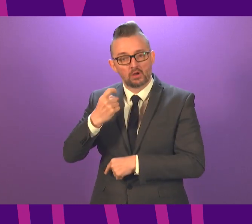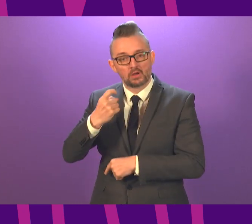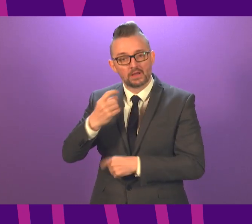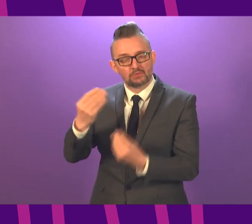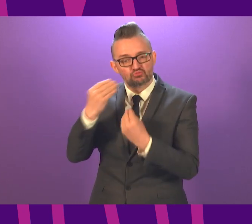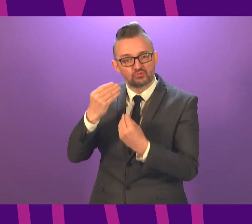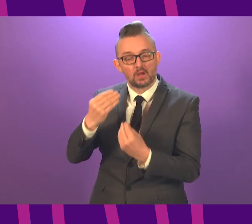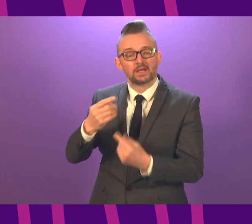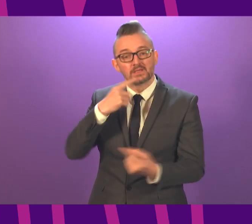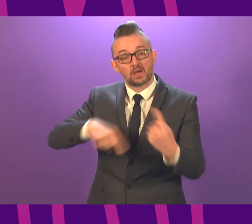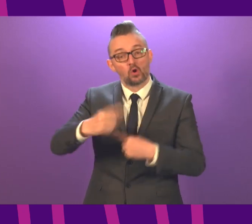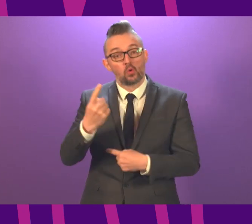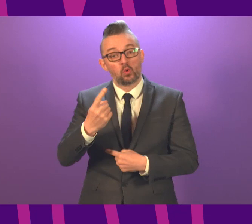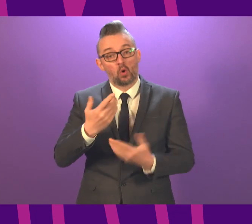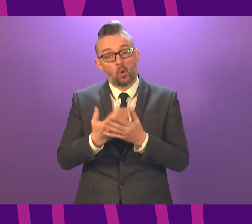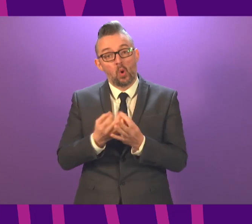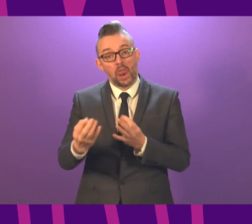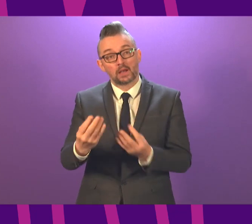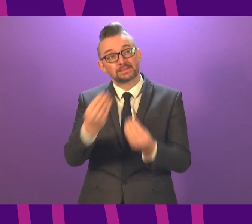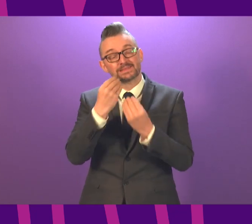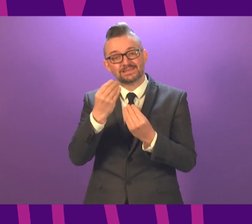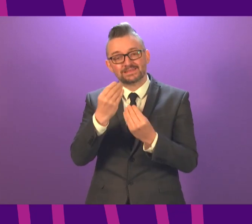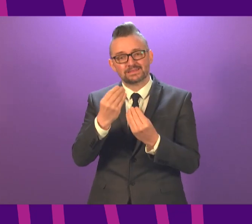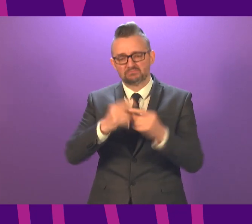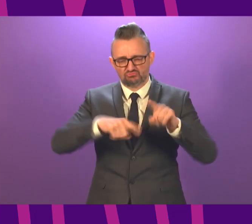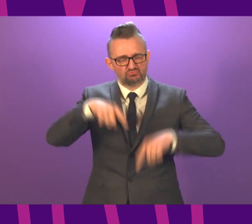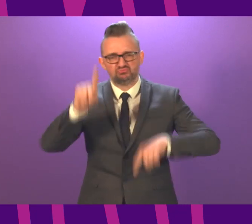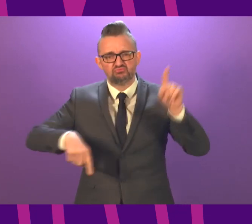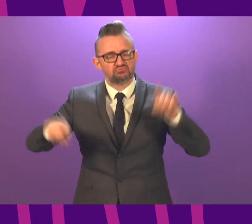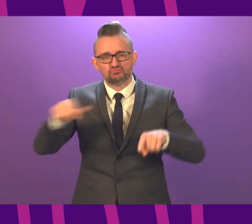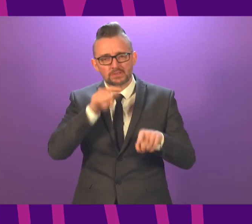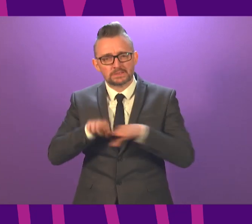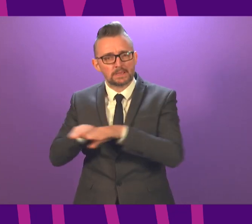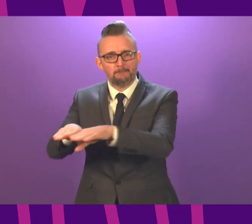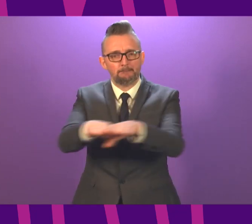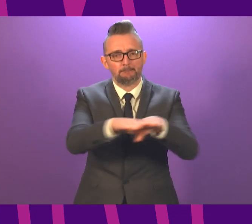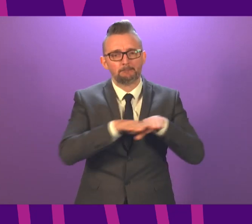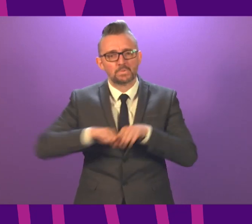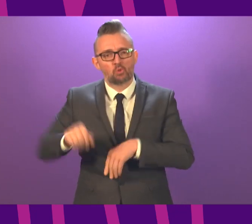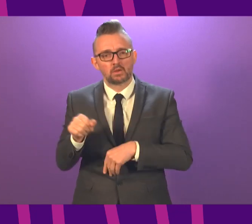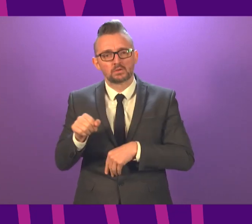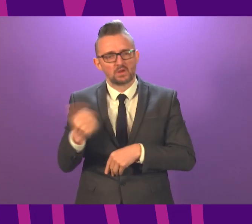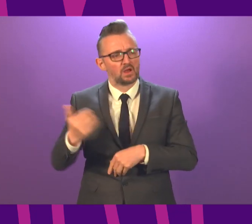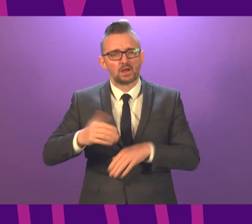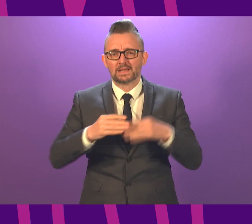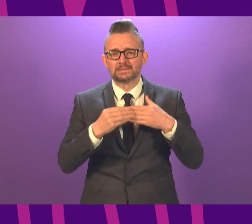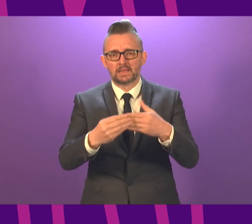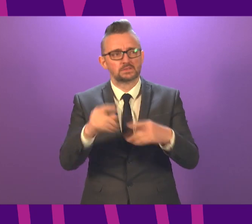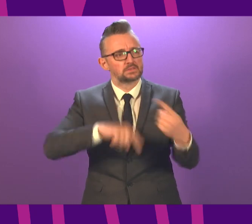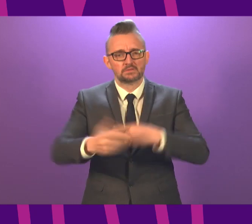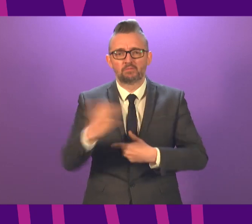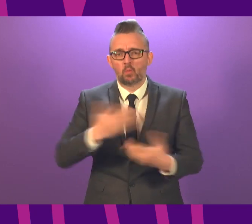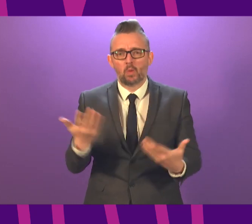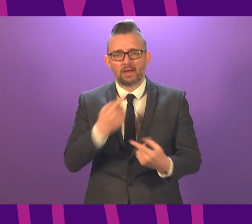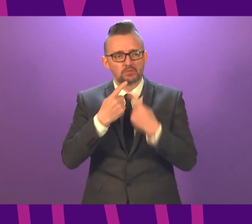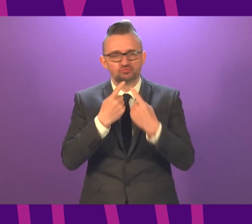he has also warned that support for online learning is being provided inconsistently across Scotland, and that there is not enough national guidance and support for schools from